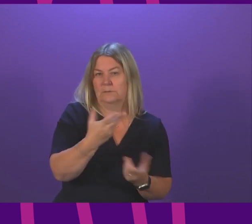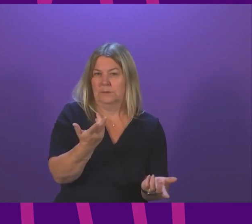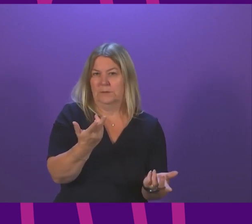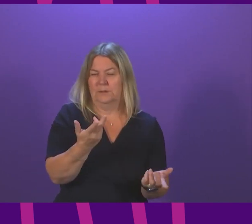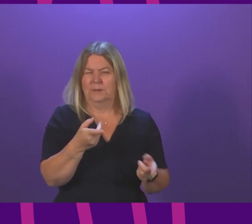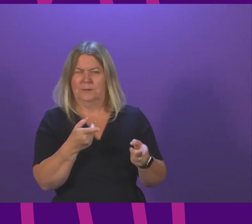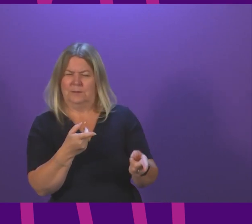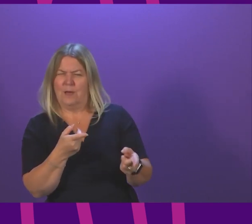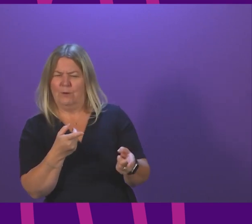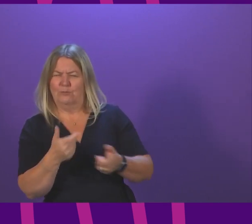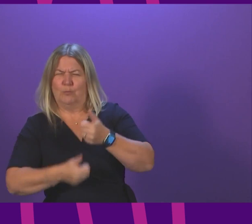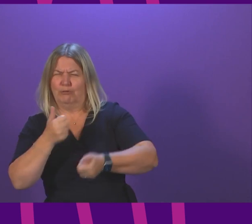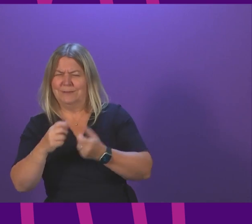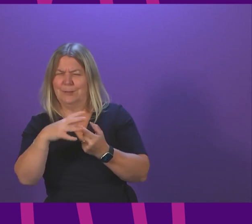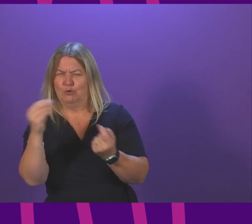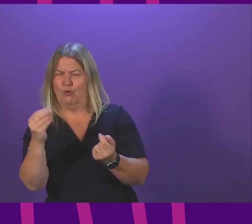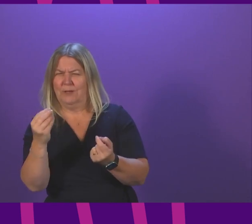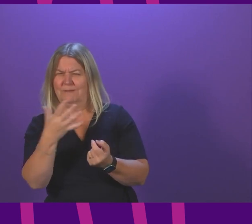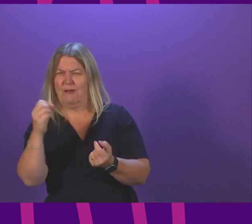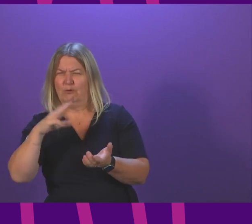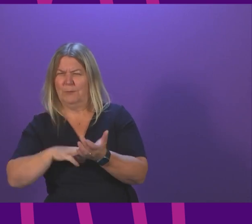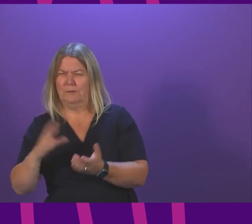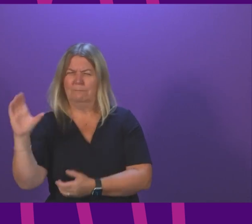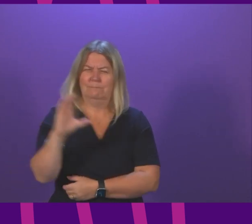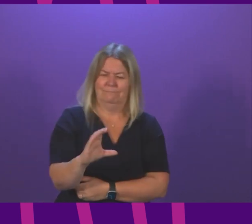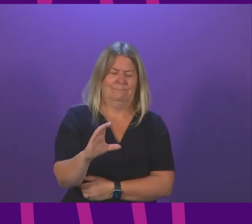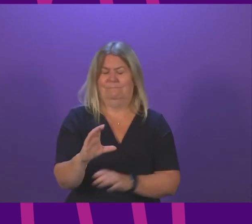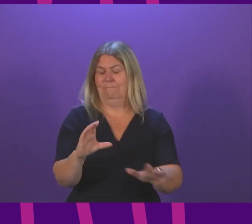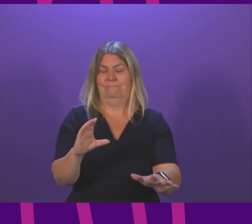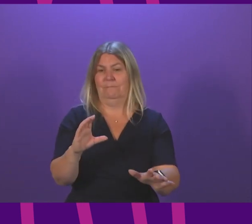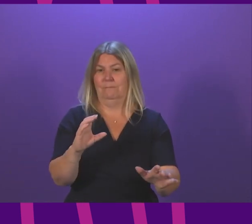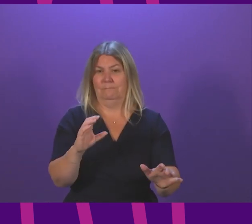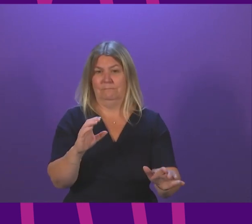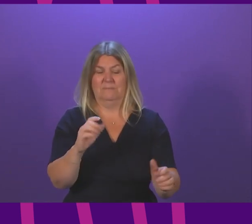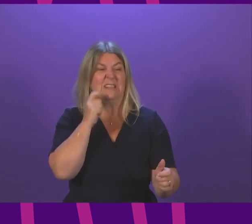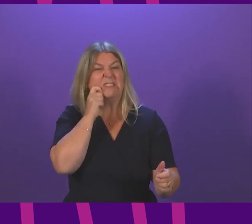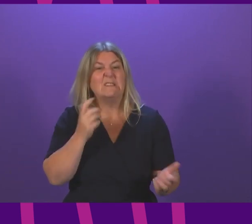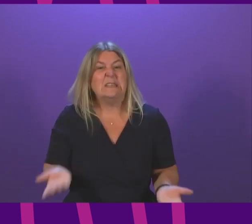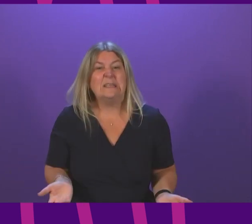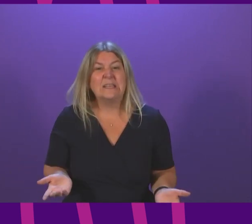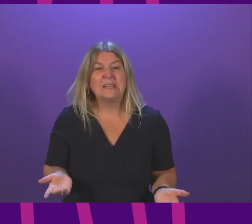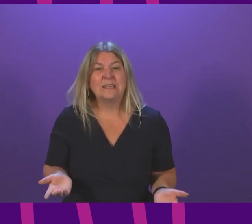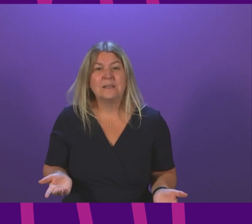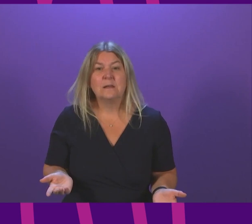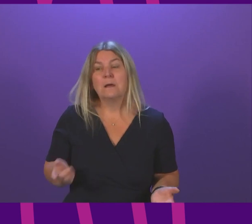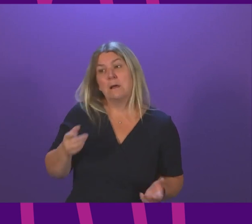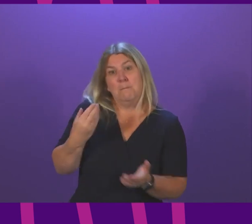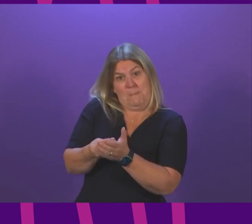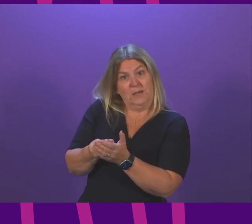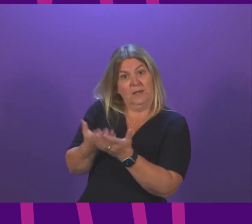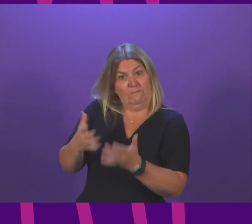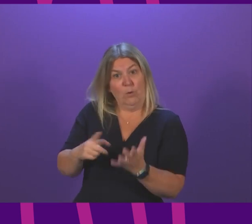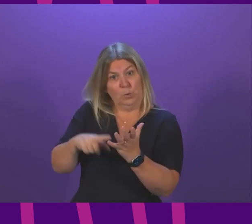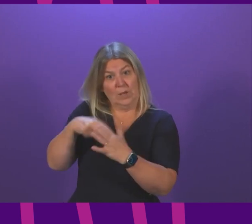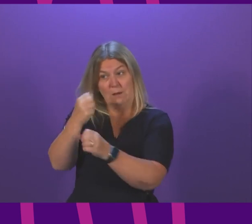million back. It is an absolute disgrace and an insult. But every penny of consequentials that we get from that will go to